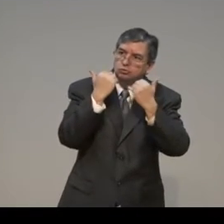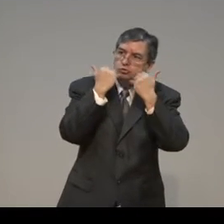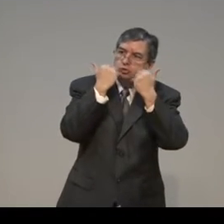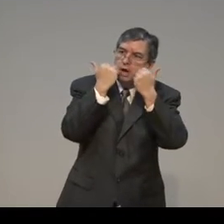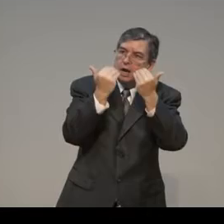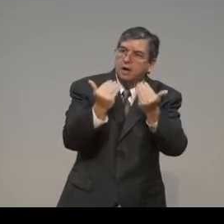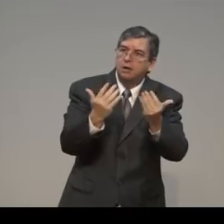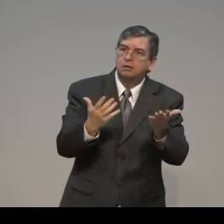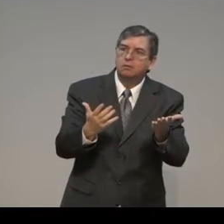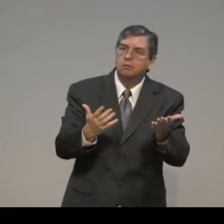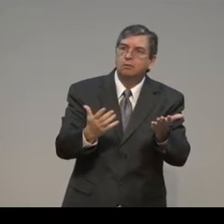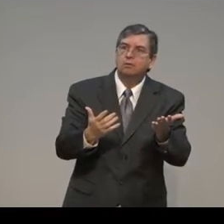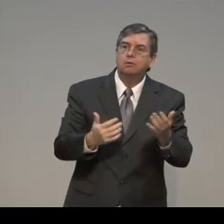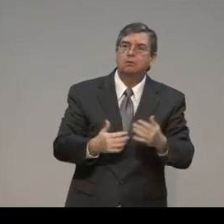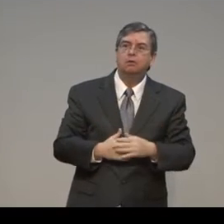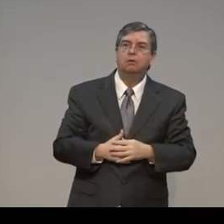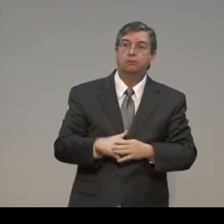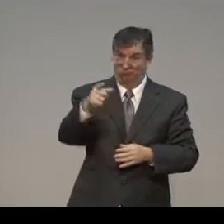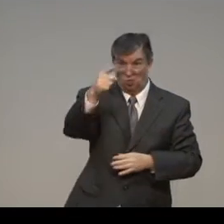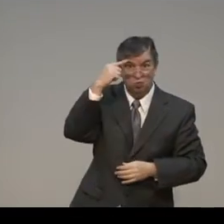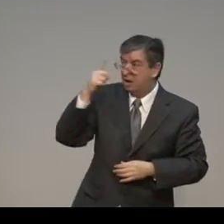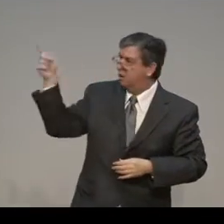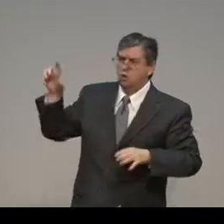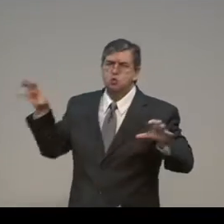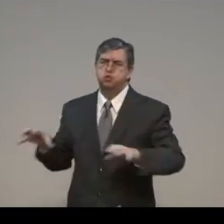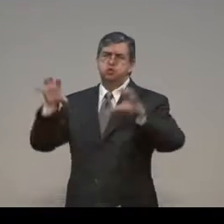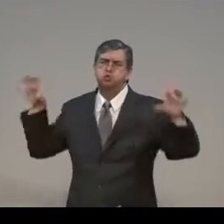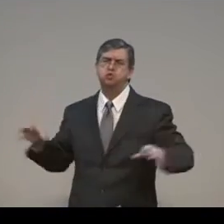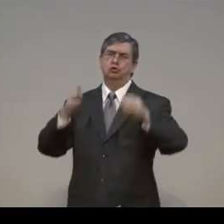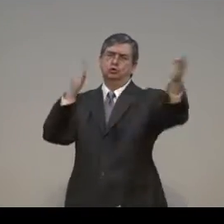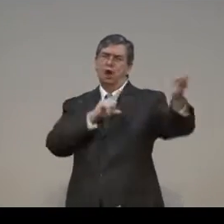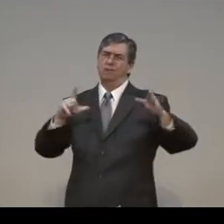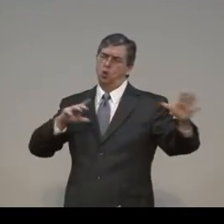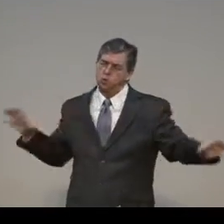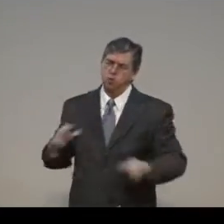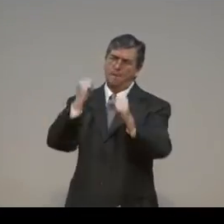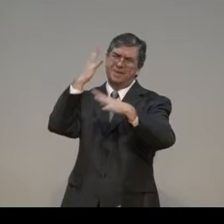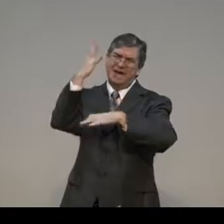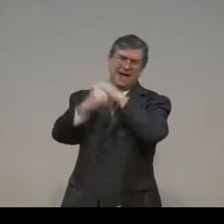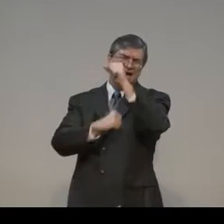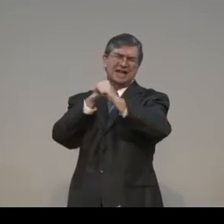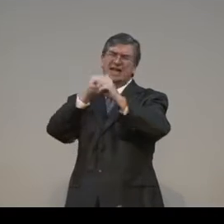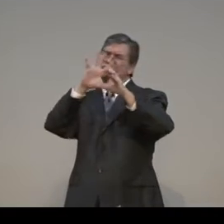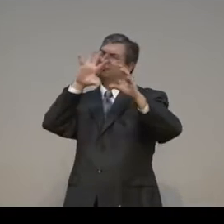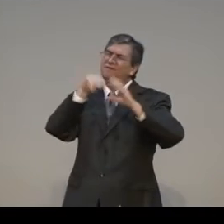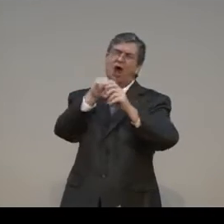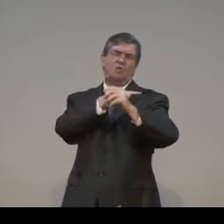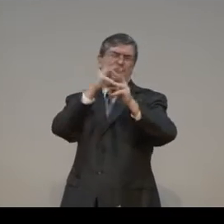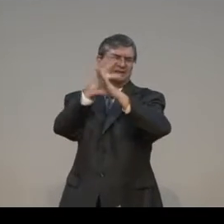It's not. going to be such a shameful experience for them. But for somebody who are many